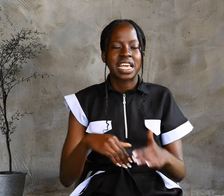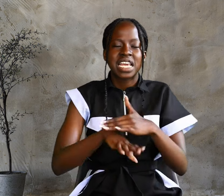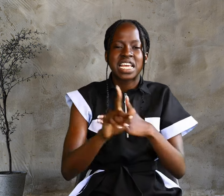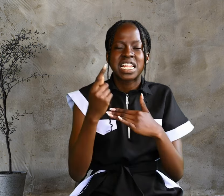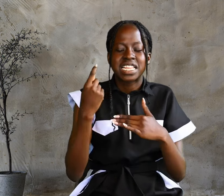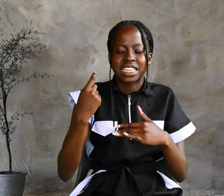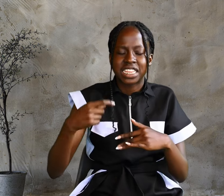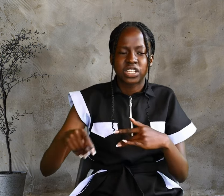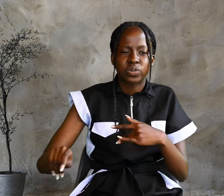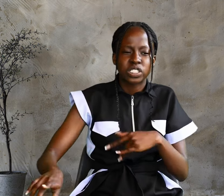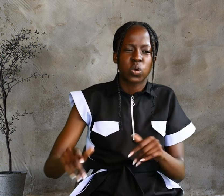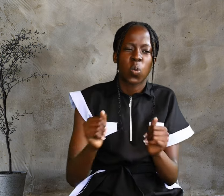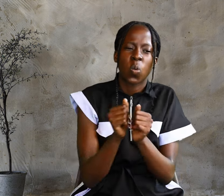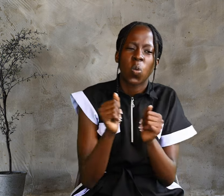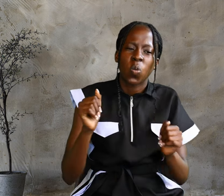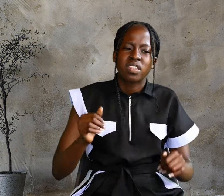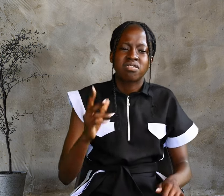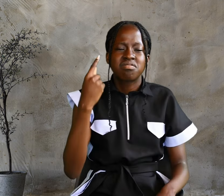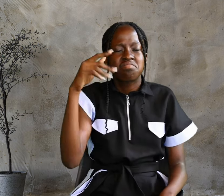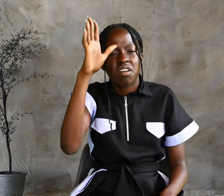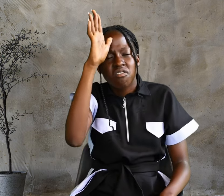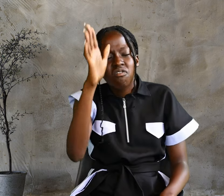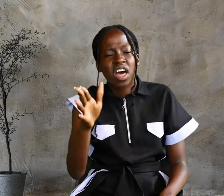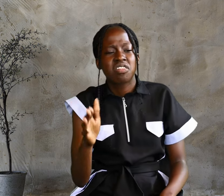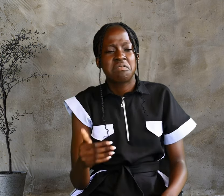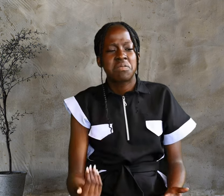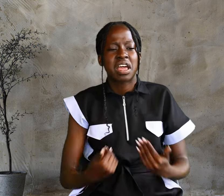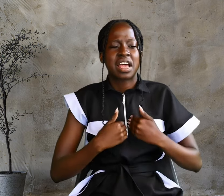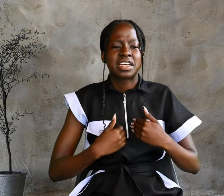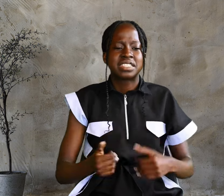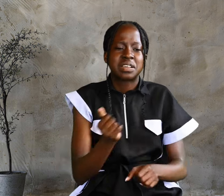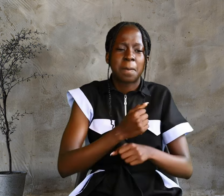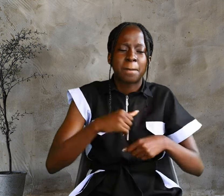relationship with the Father, has made Him known.